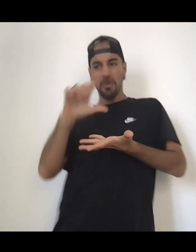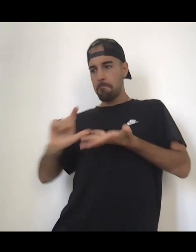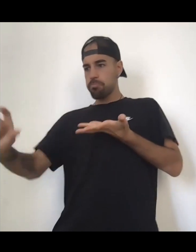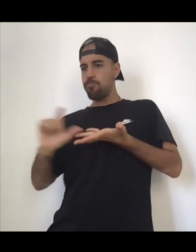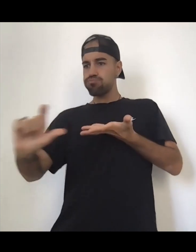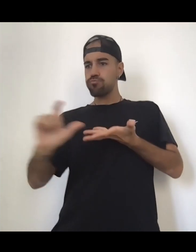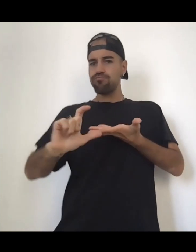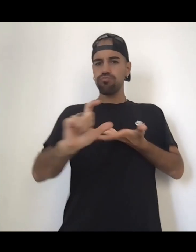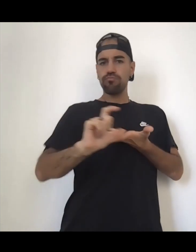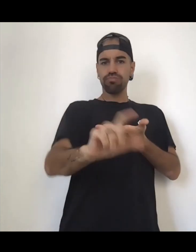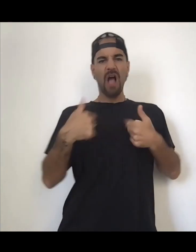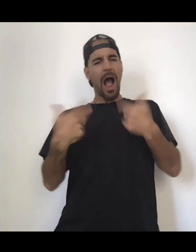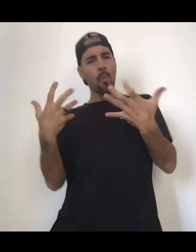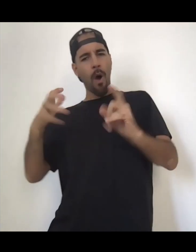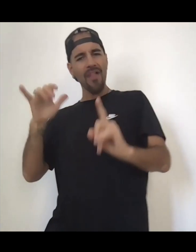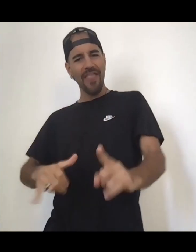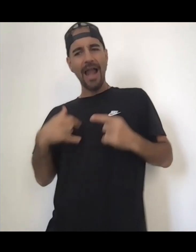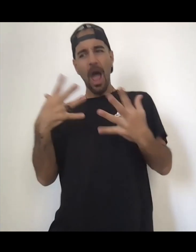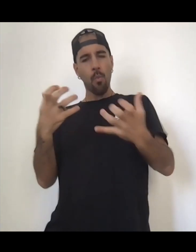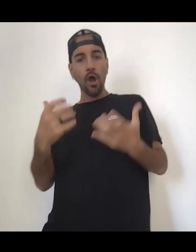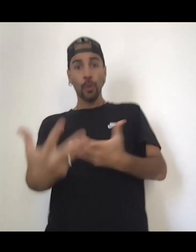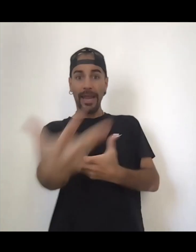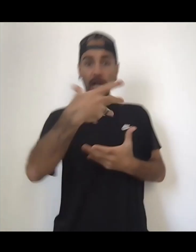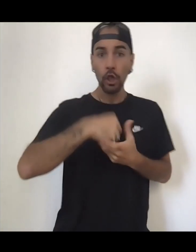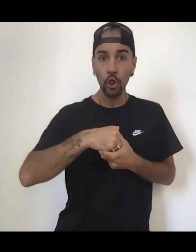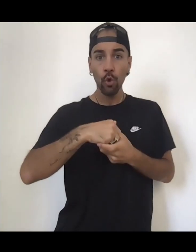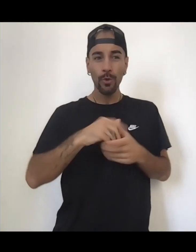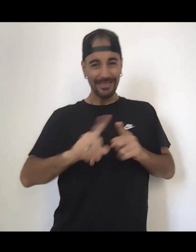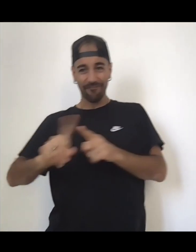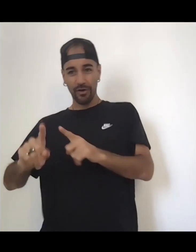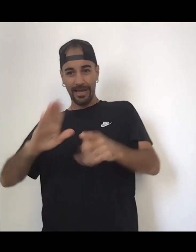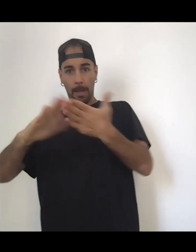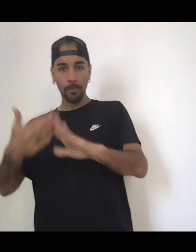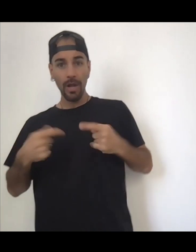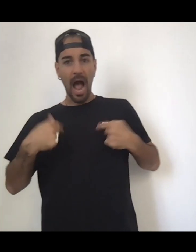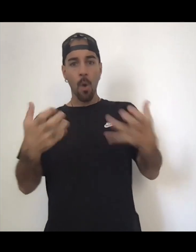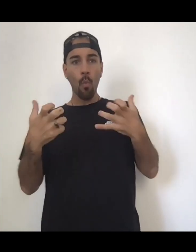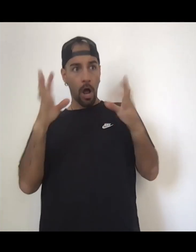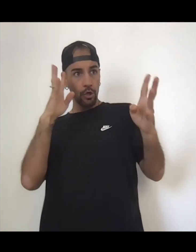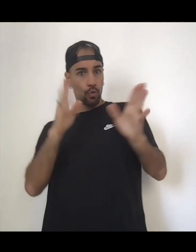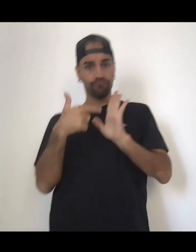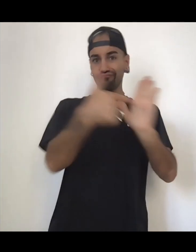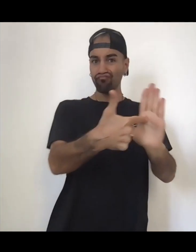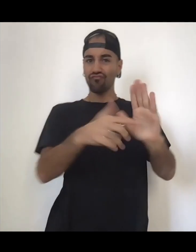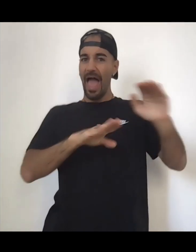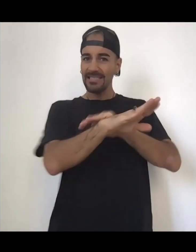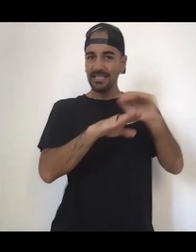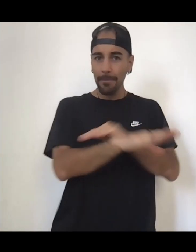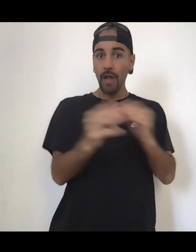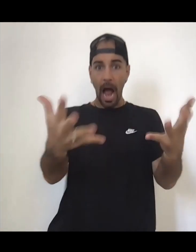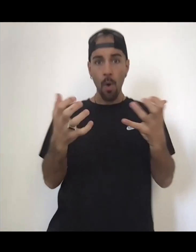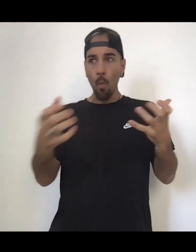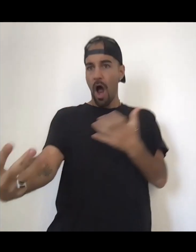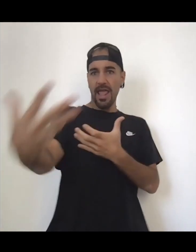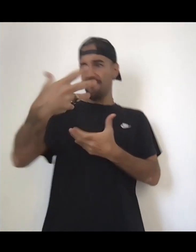community driven and organized and I want to be inclusive and accessible and diverse and I want multiple people's opinions